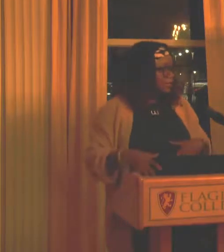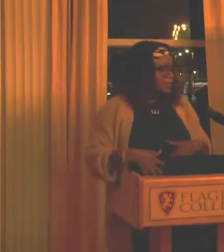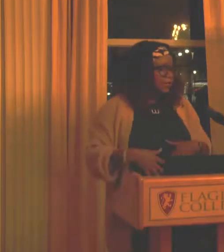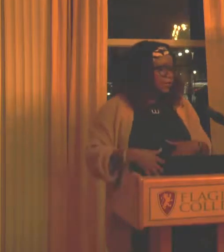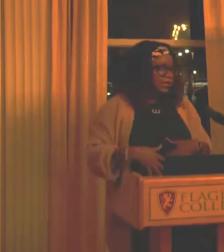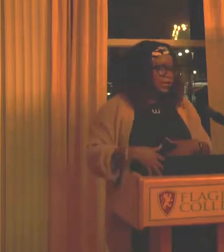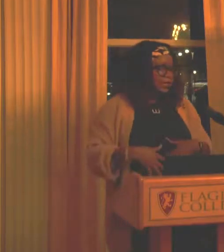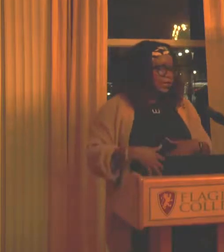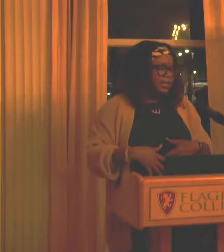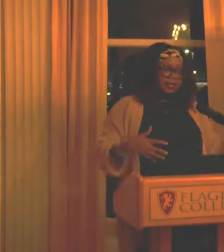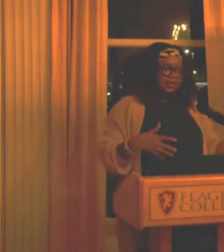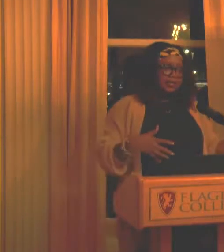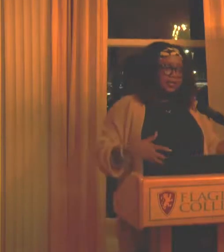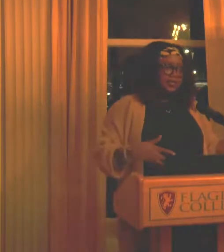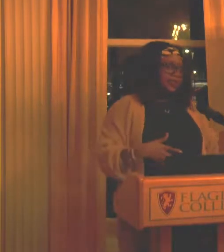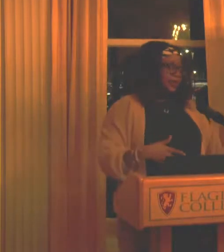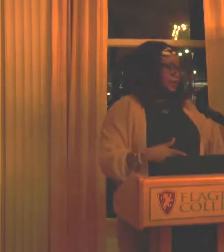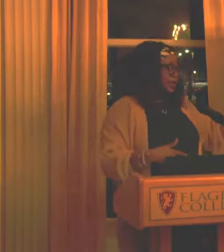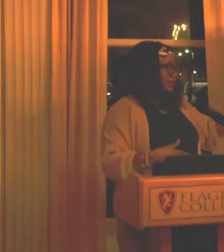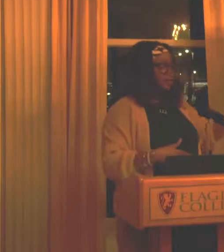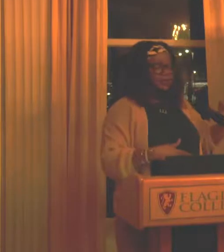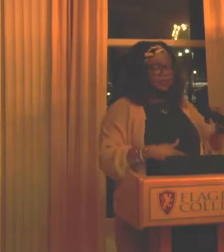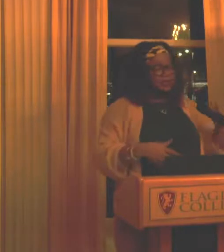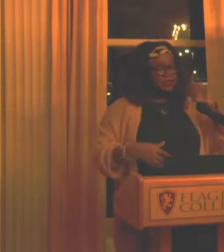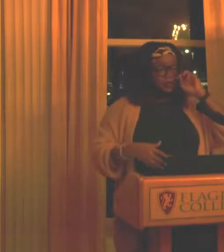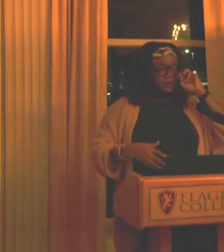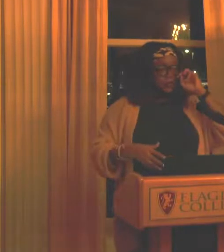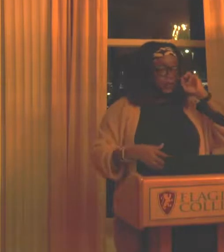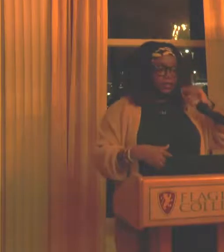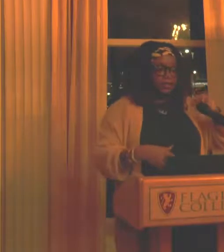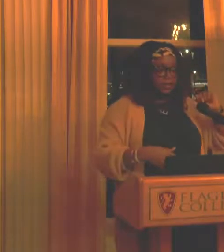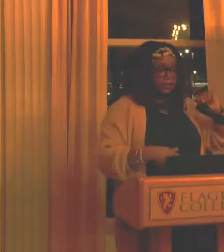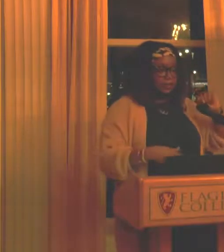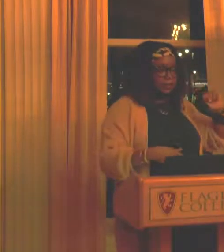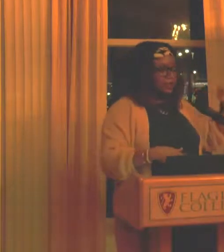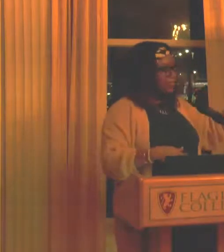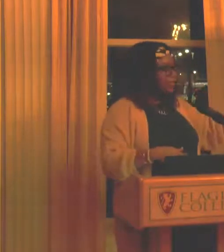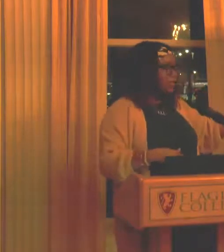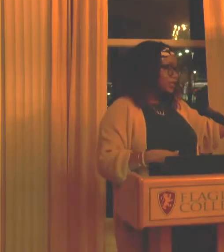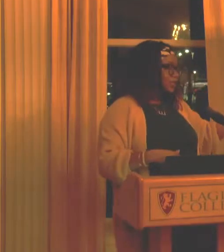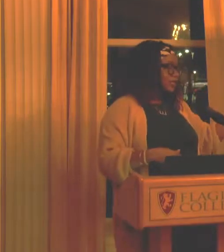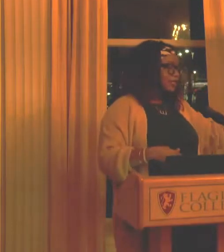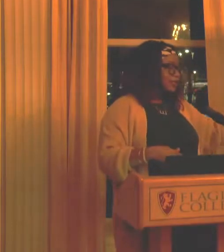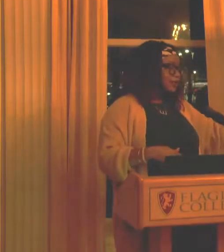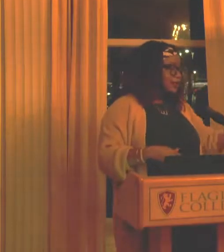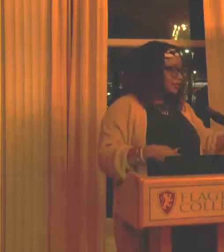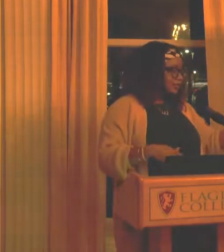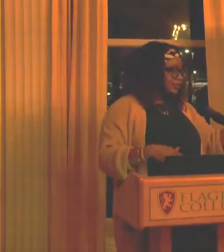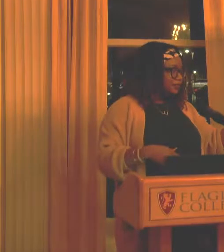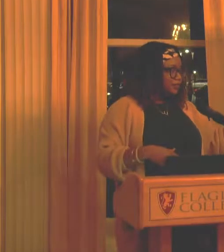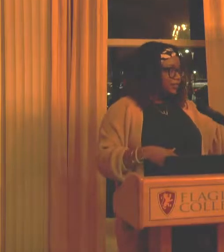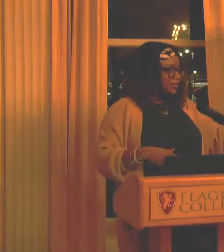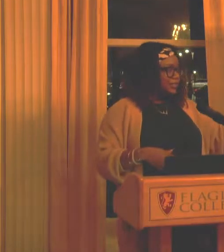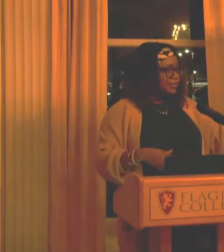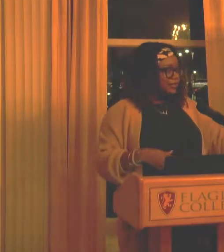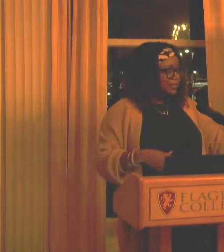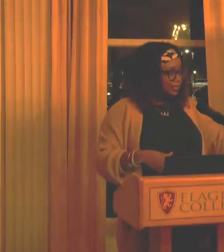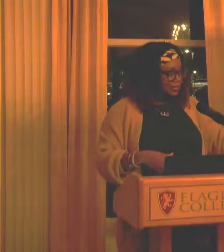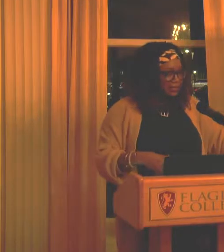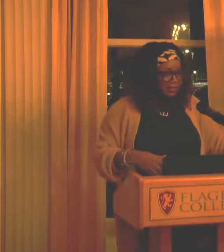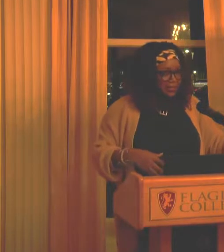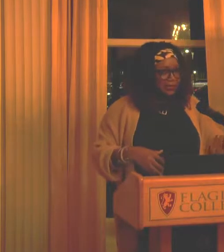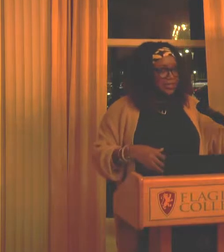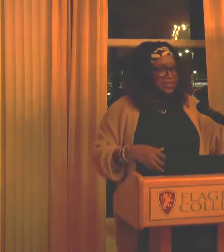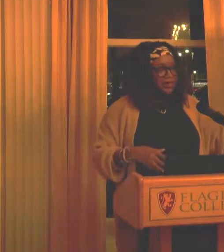these in art spaces. So now my, because my students model for me all the time. My students get to see themselves in these